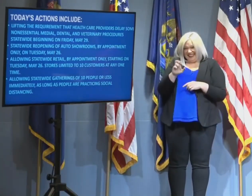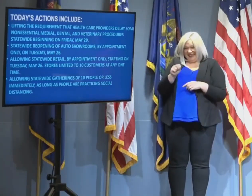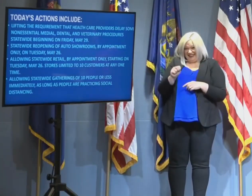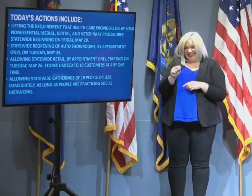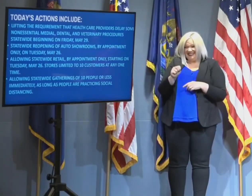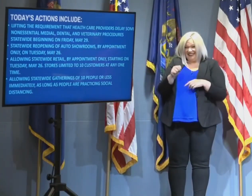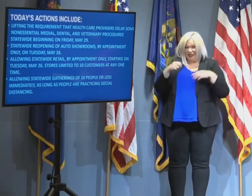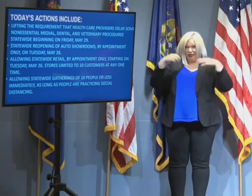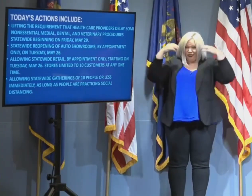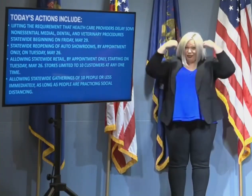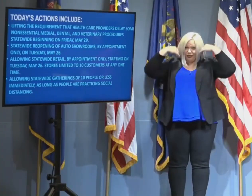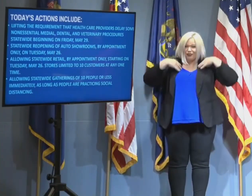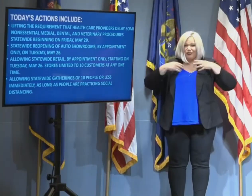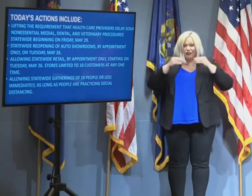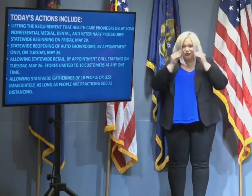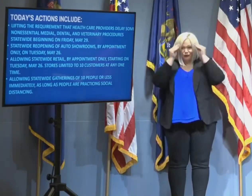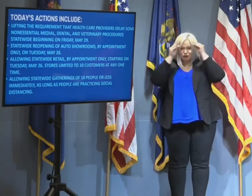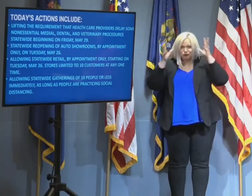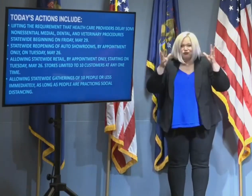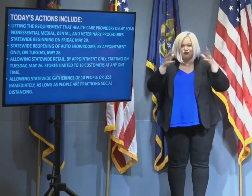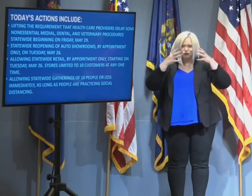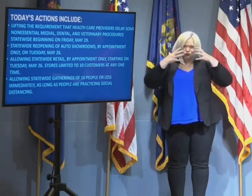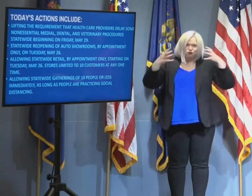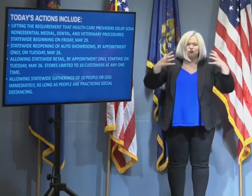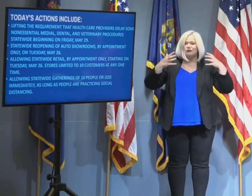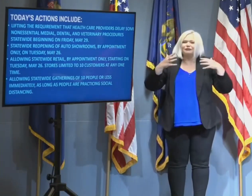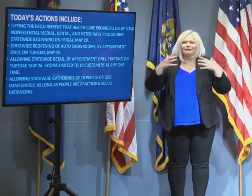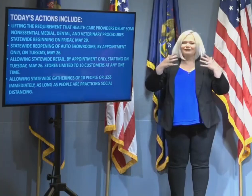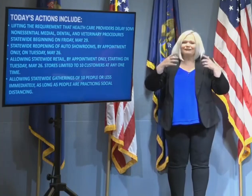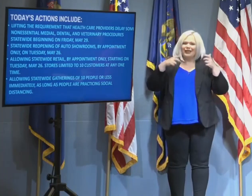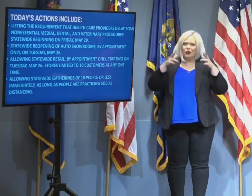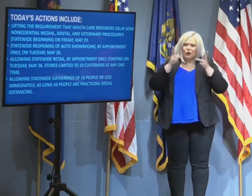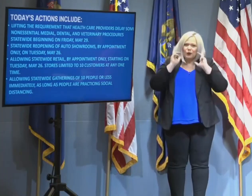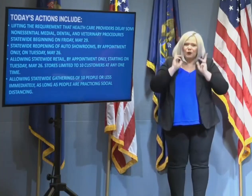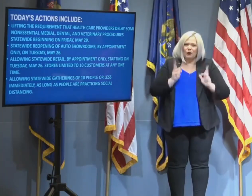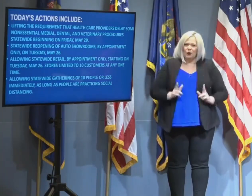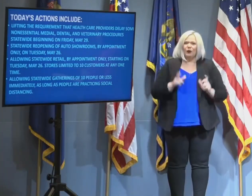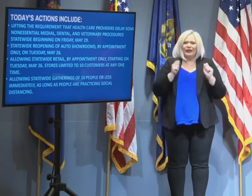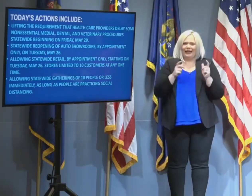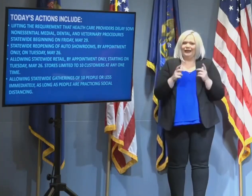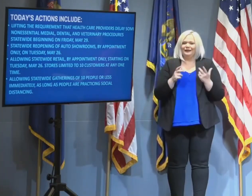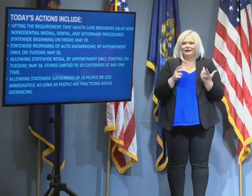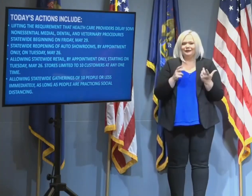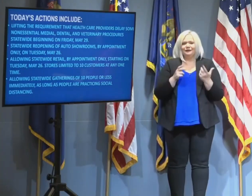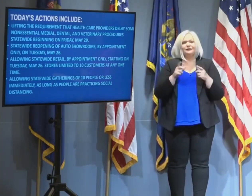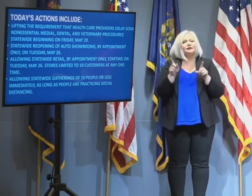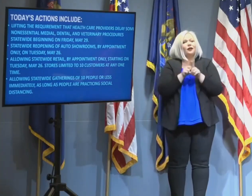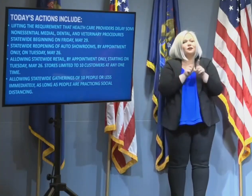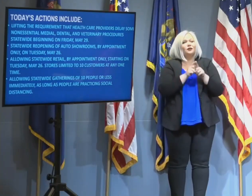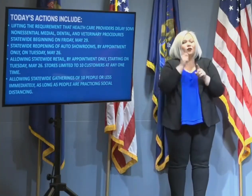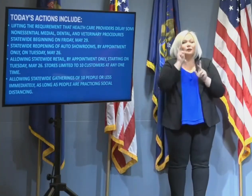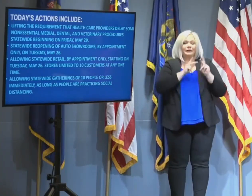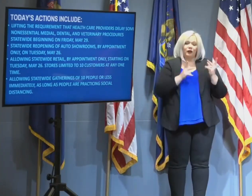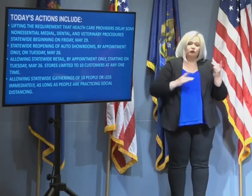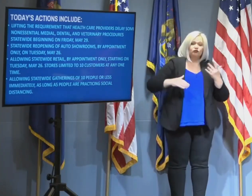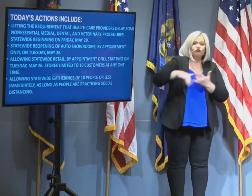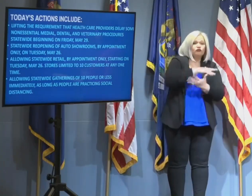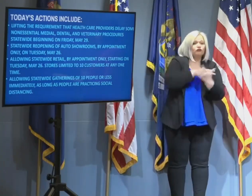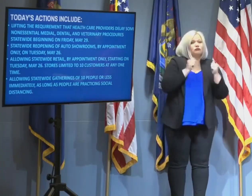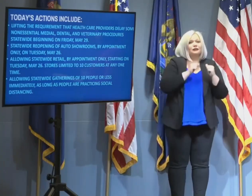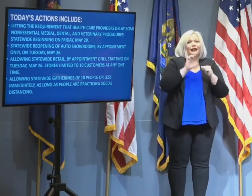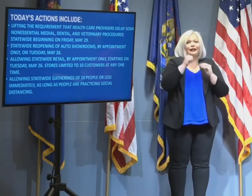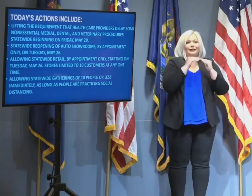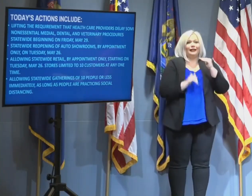to some of you. The orders also allow gatherings of 10 people or less, as long as people continue to